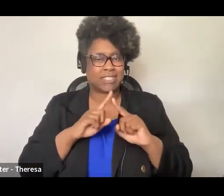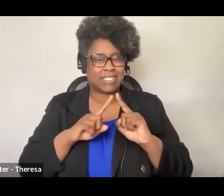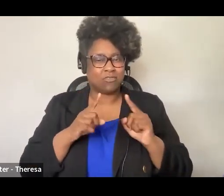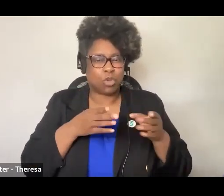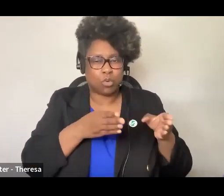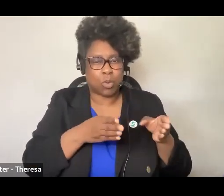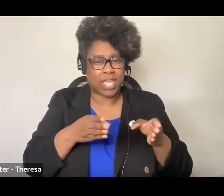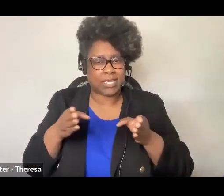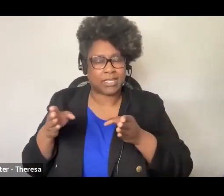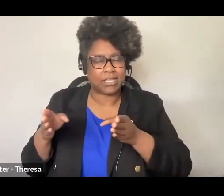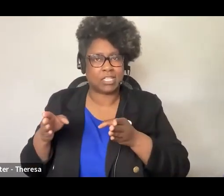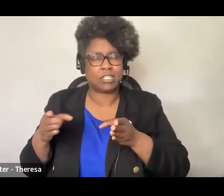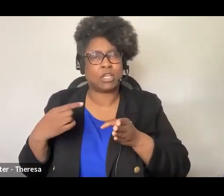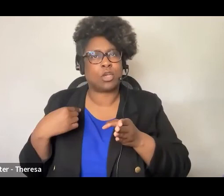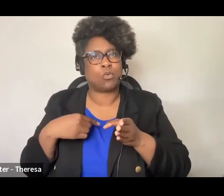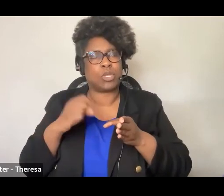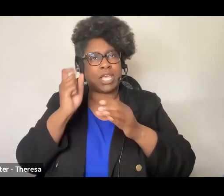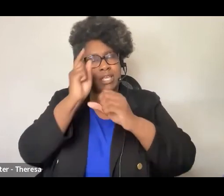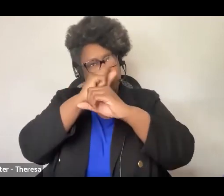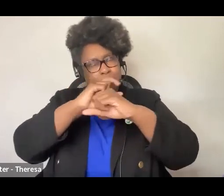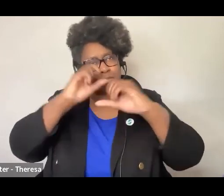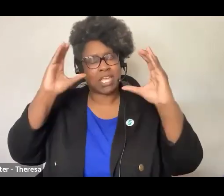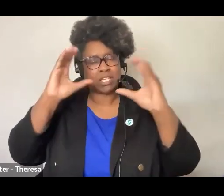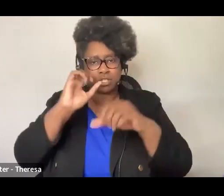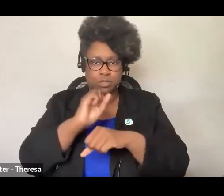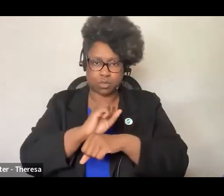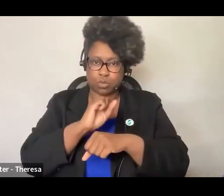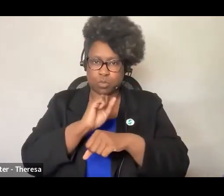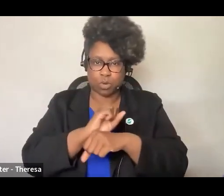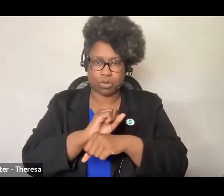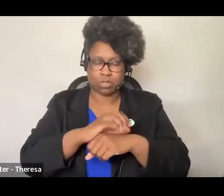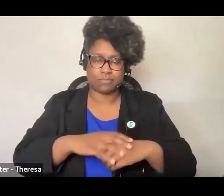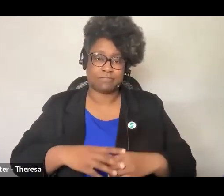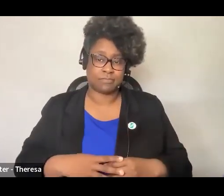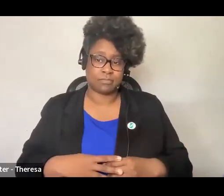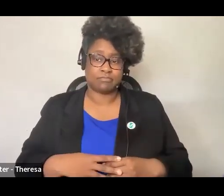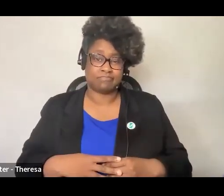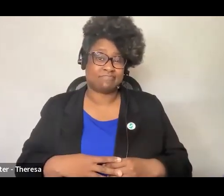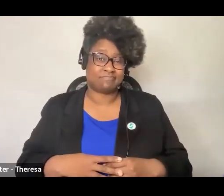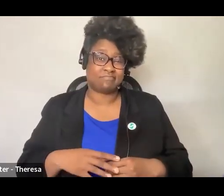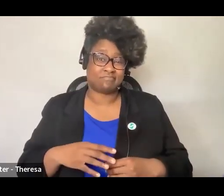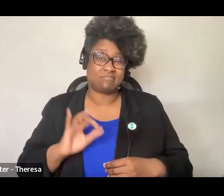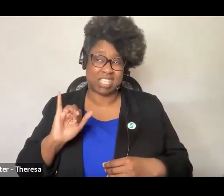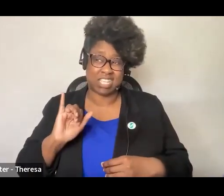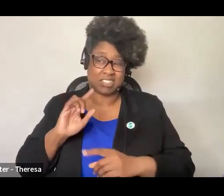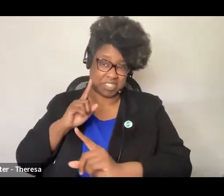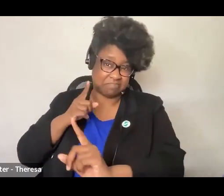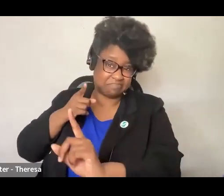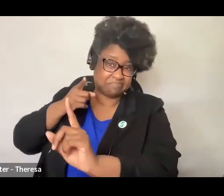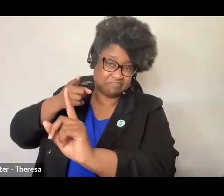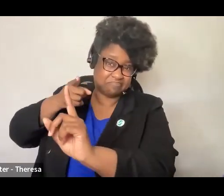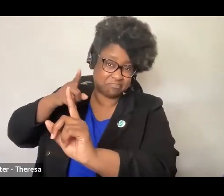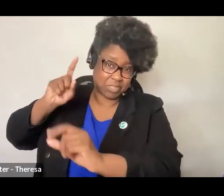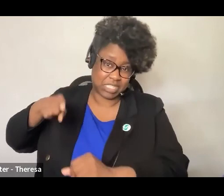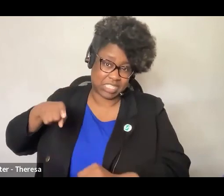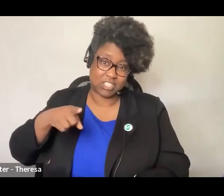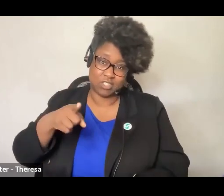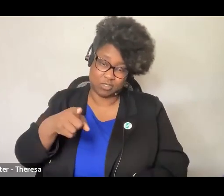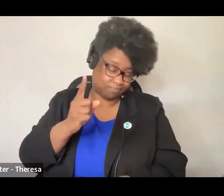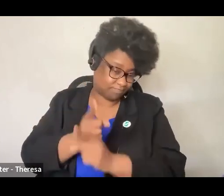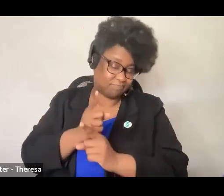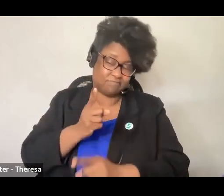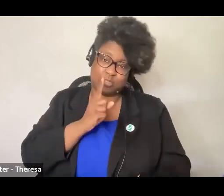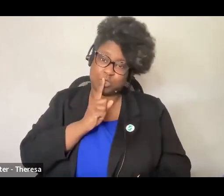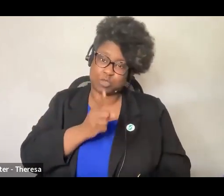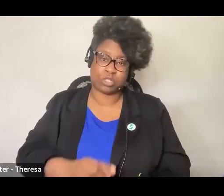start to imagine this work because it really is it's it's where we need to go so you've you've hit the nail on the head for sure with